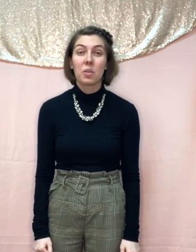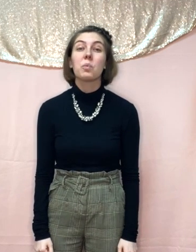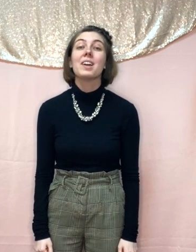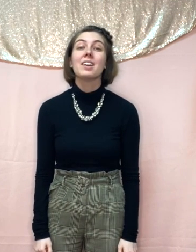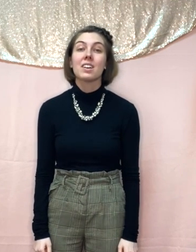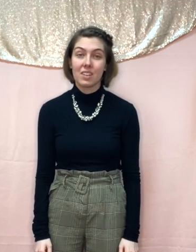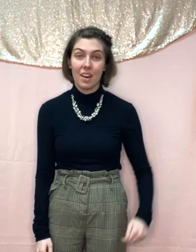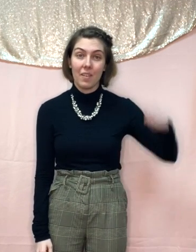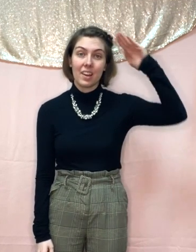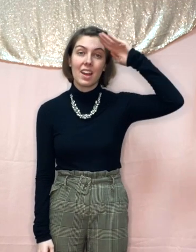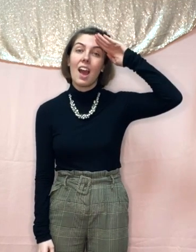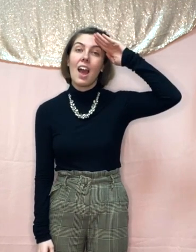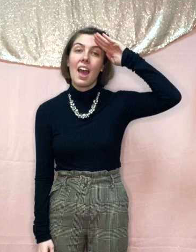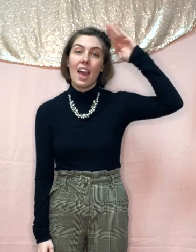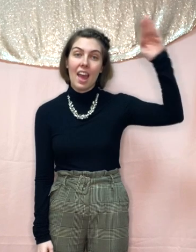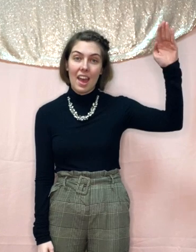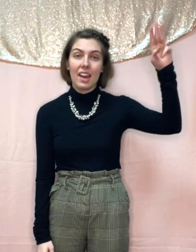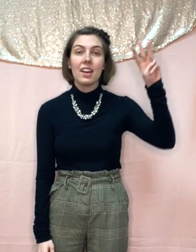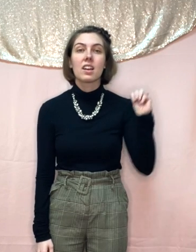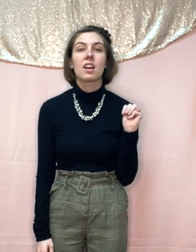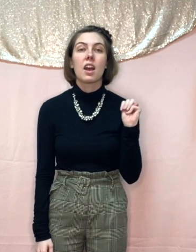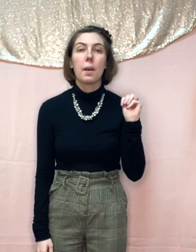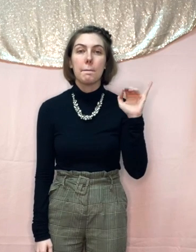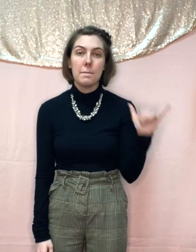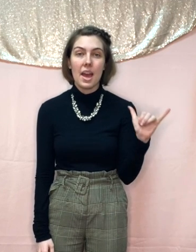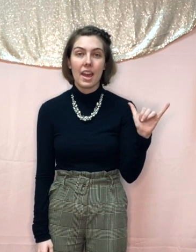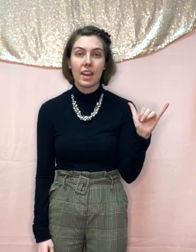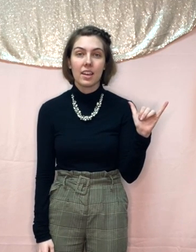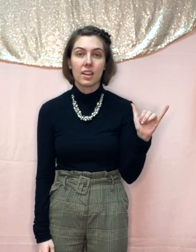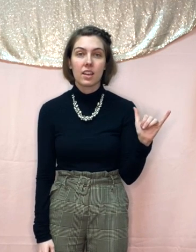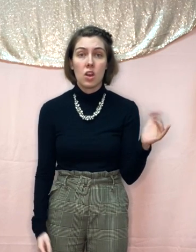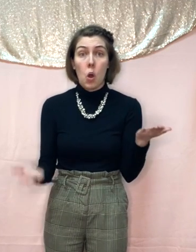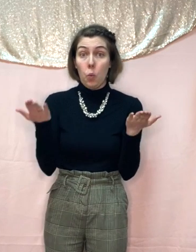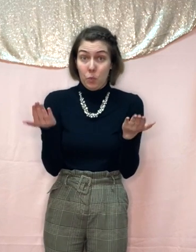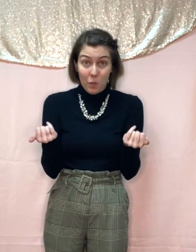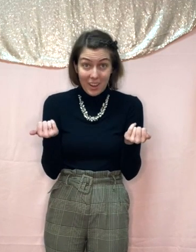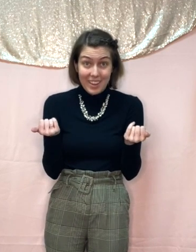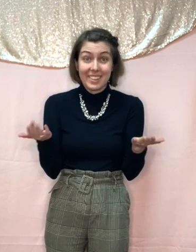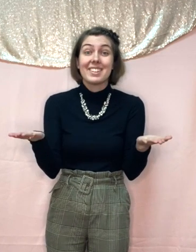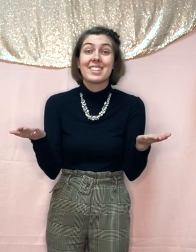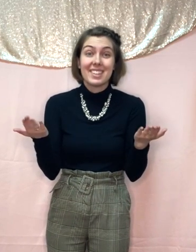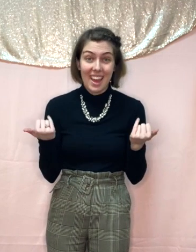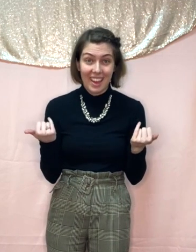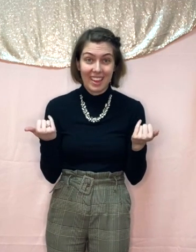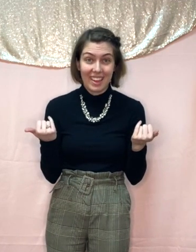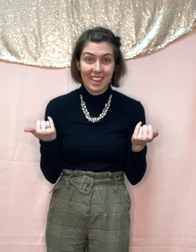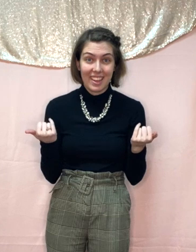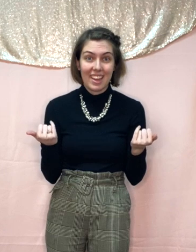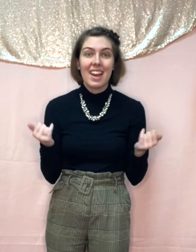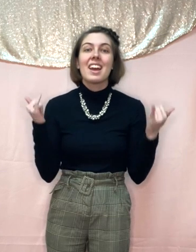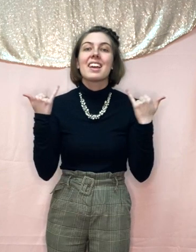Let's we go. Hey, May, what do you say?